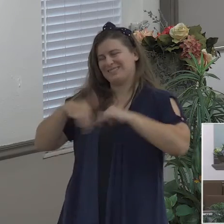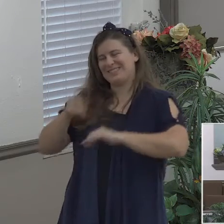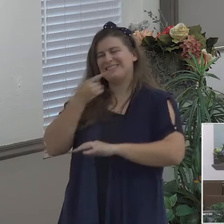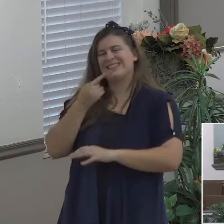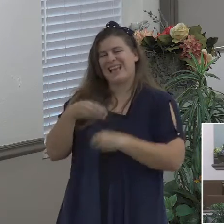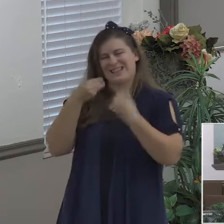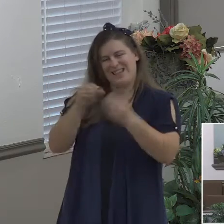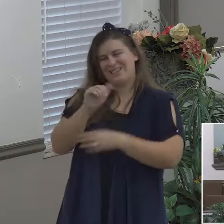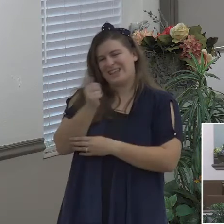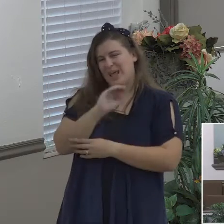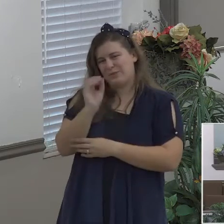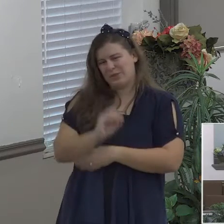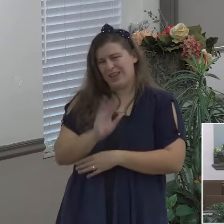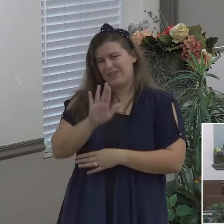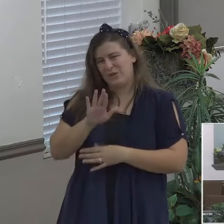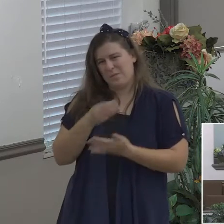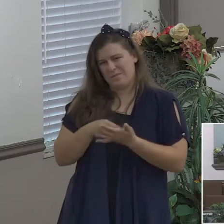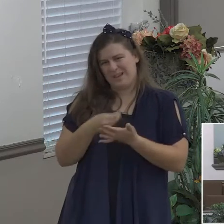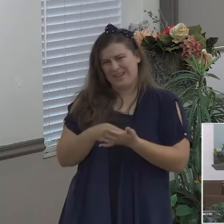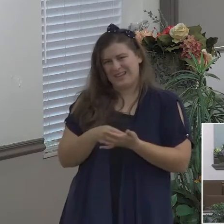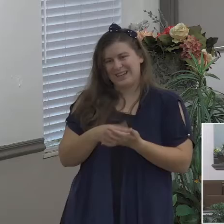and so it's above the 10%